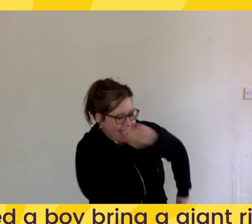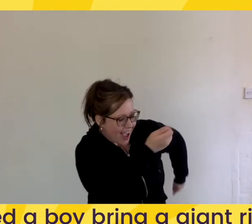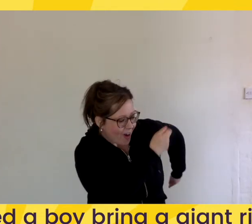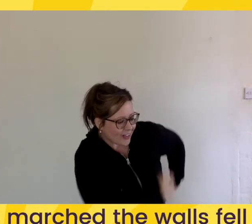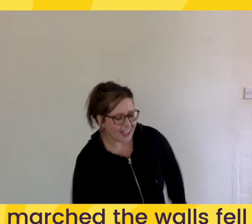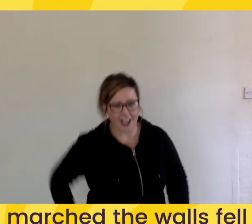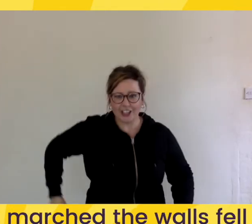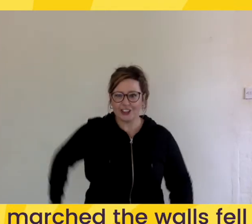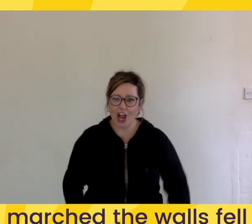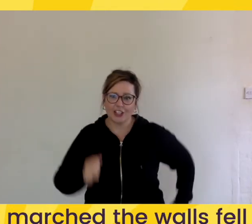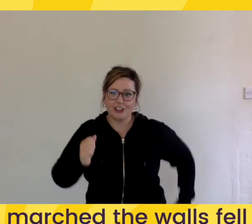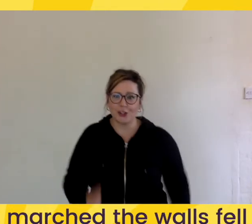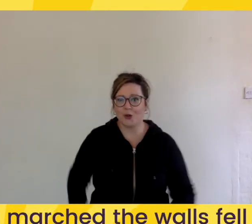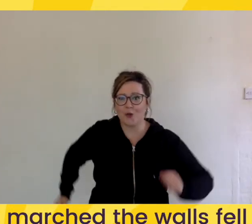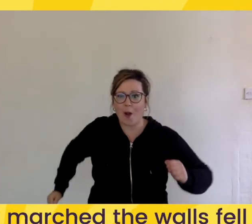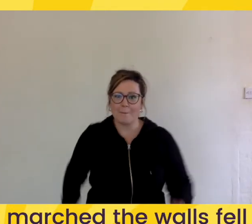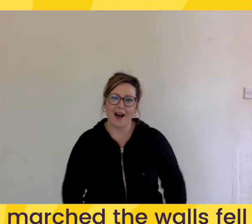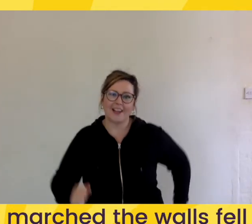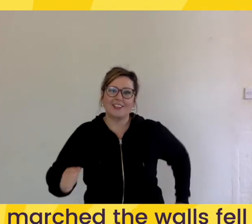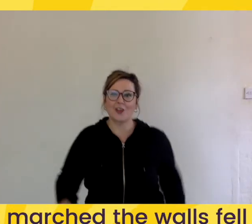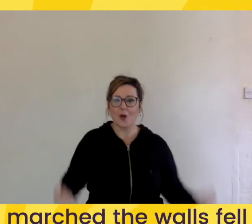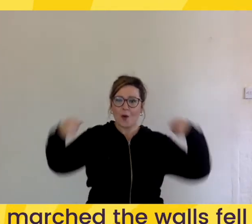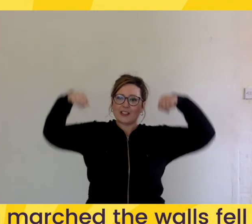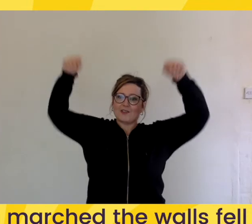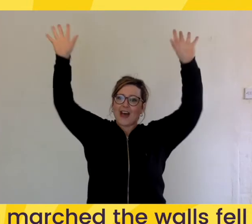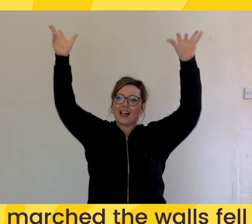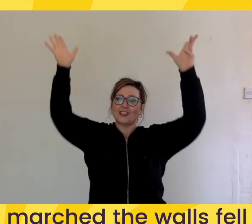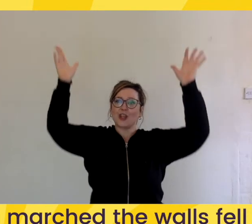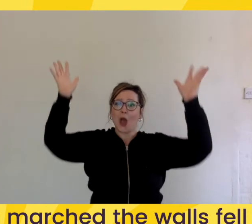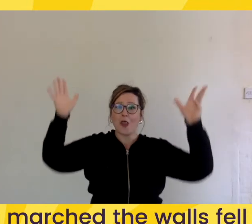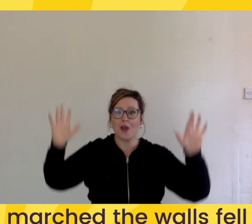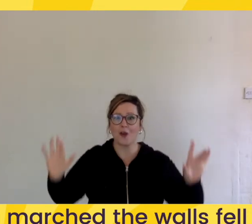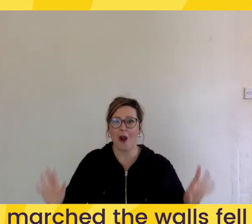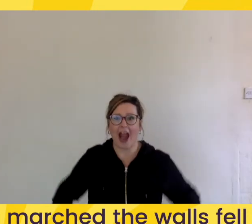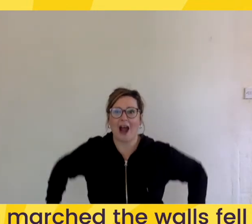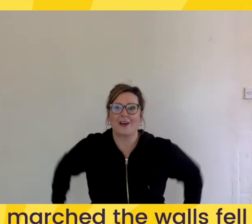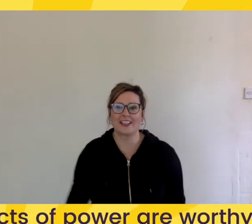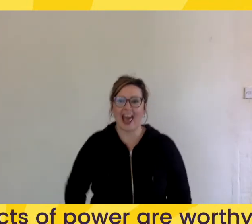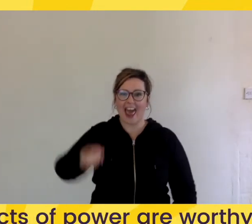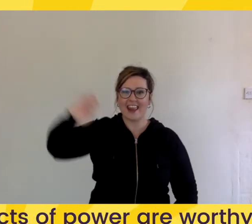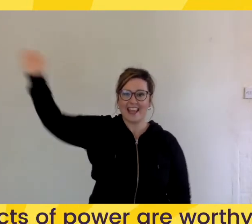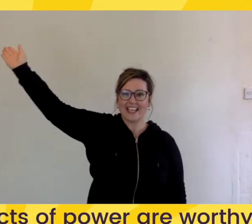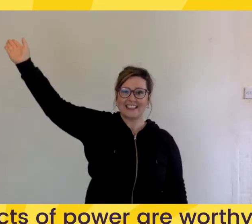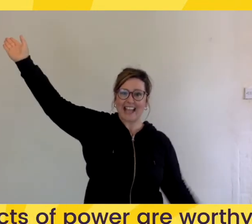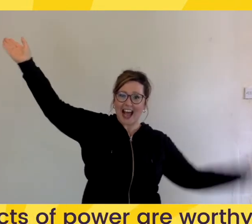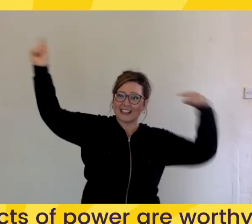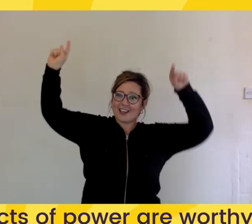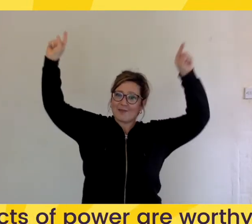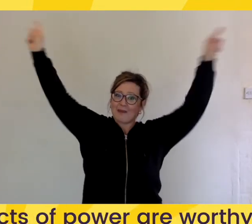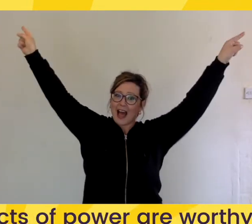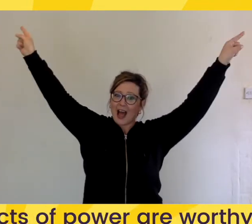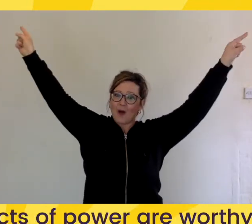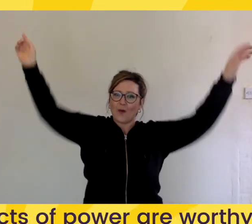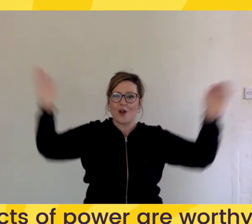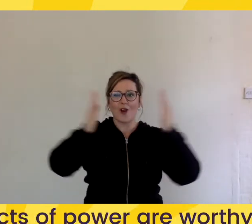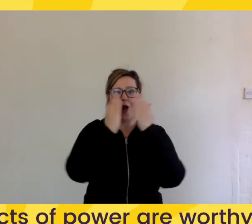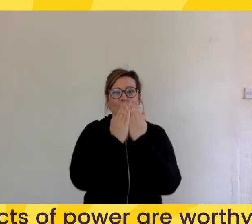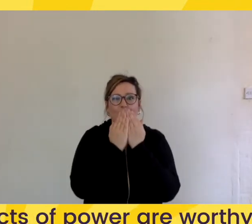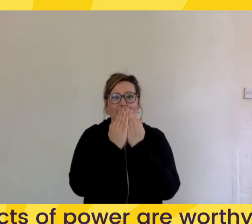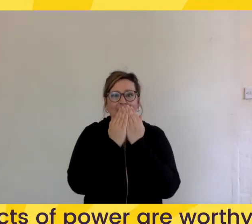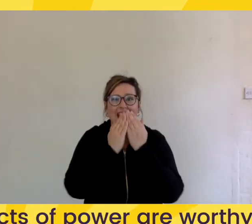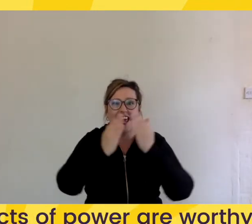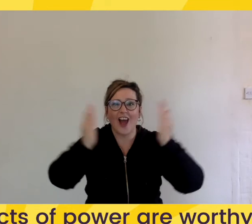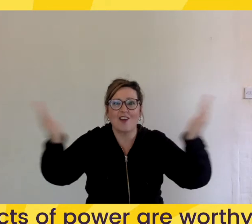right down Joshua marched, the walls fell to the ground These acts of power